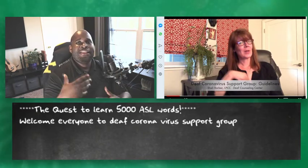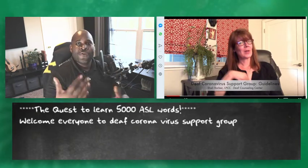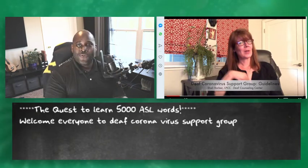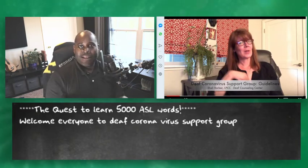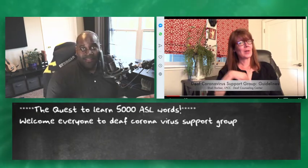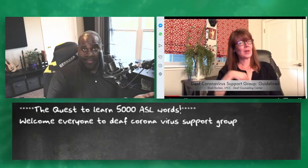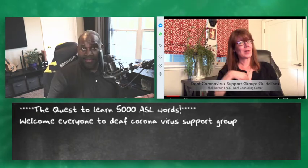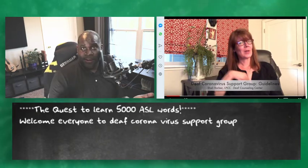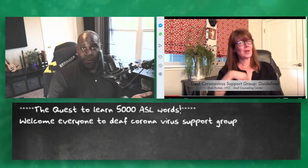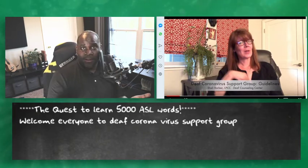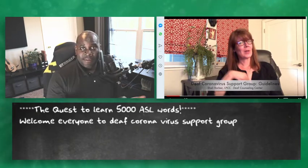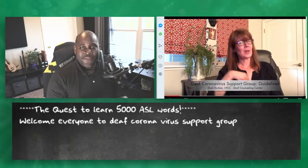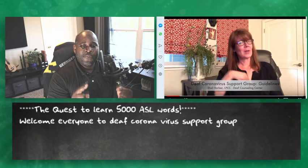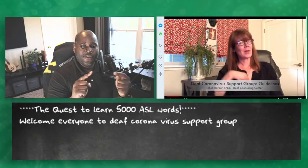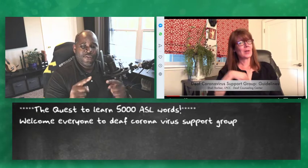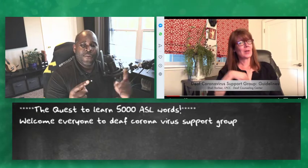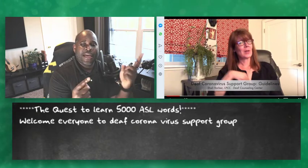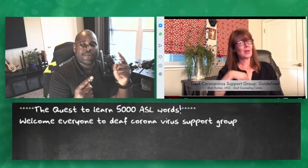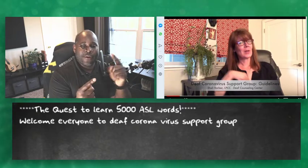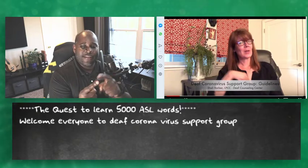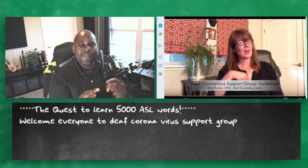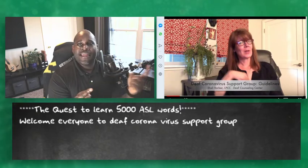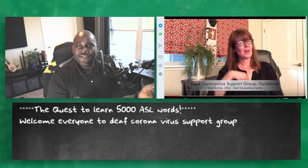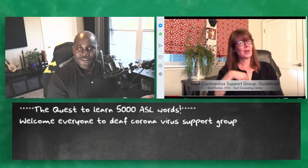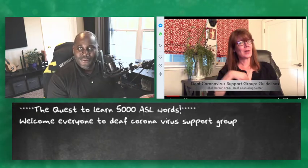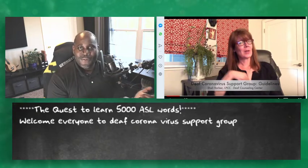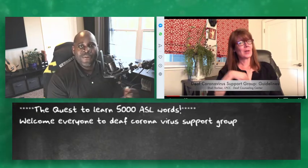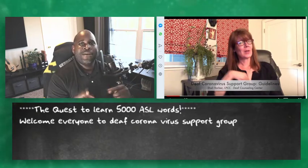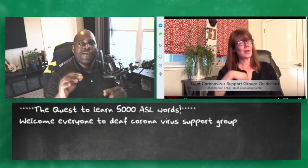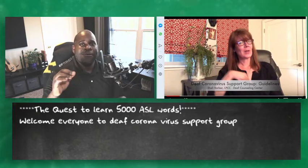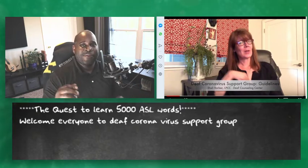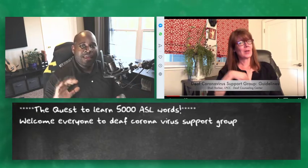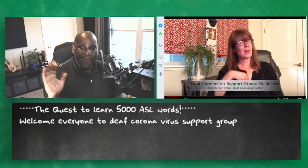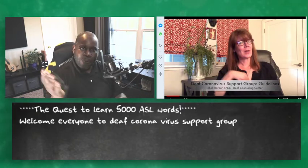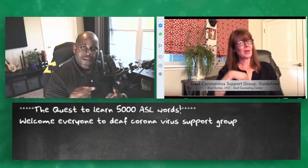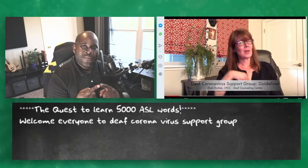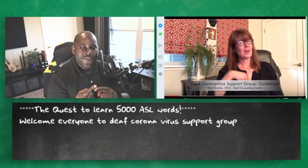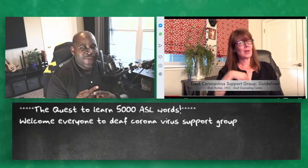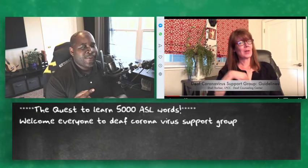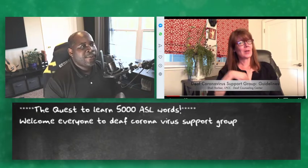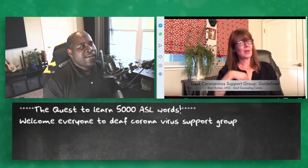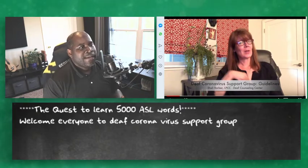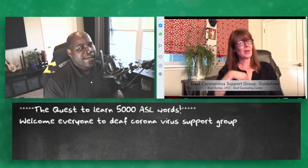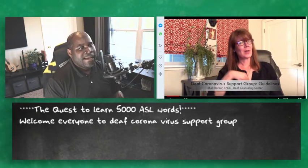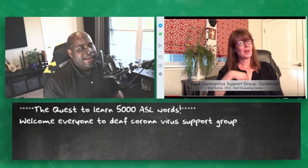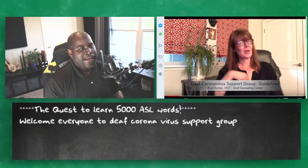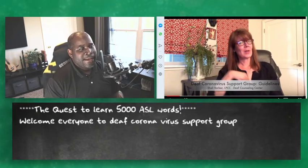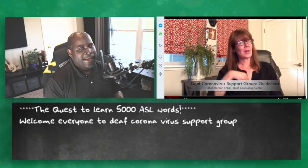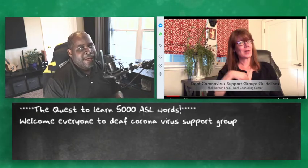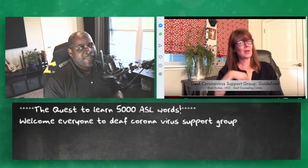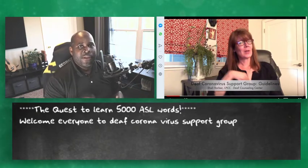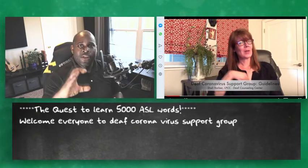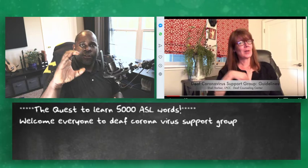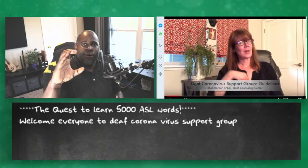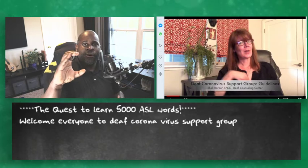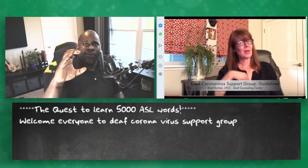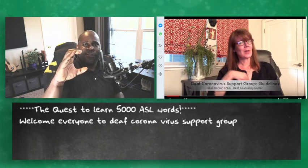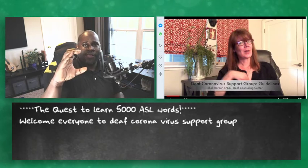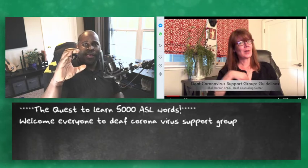can go straight into the thing that you're welcoming to but she's going out her way to speak like two so like welcome to um co c